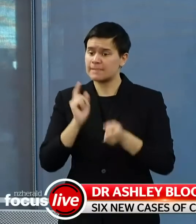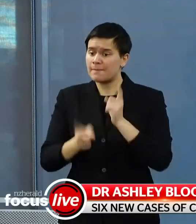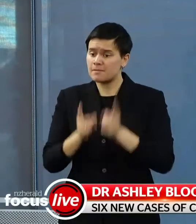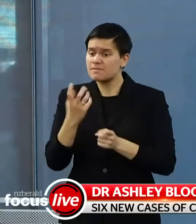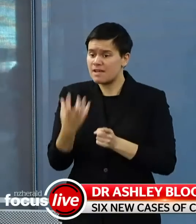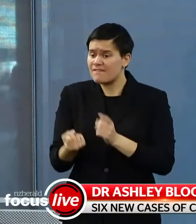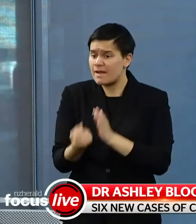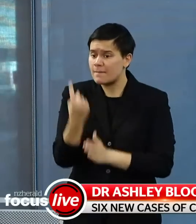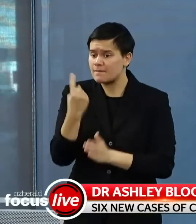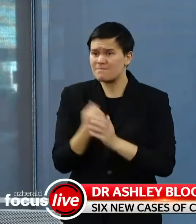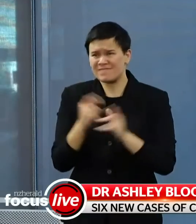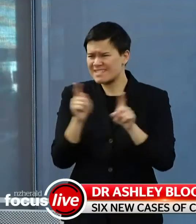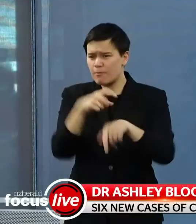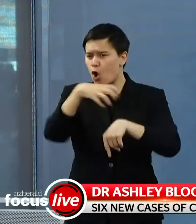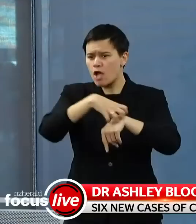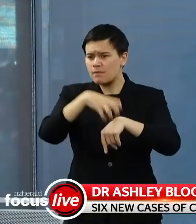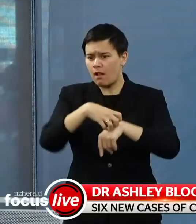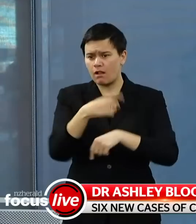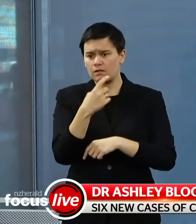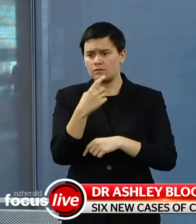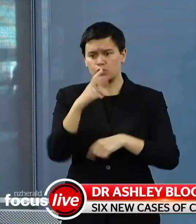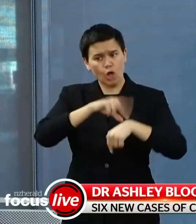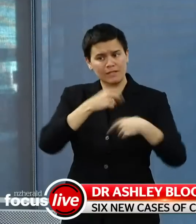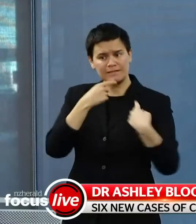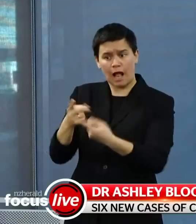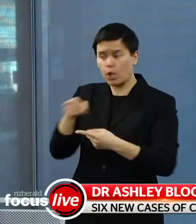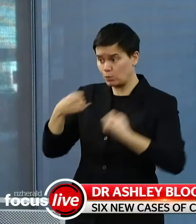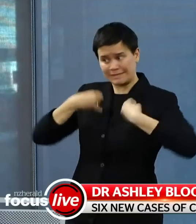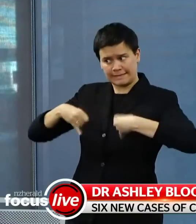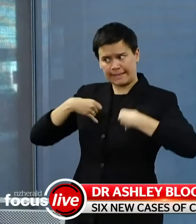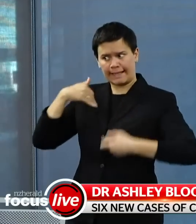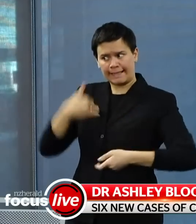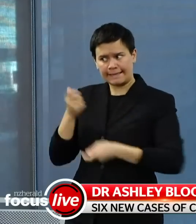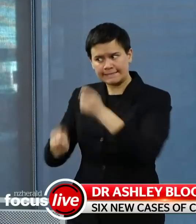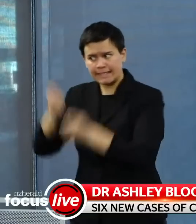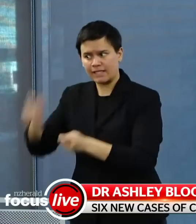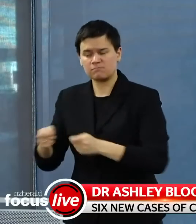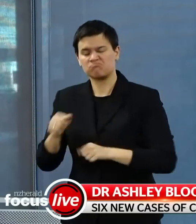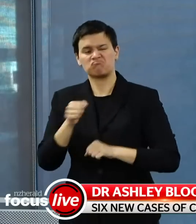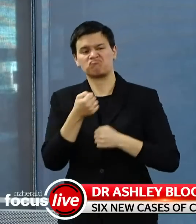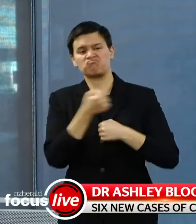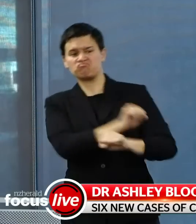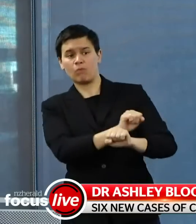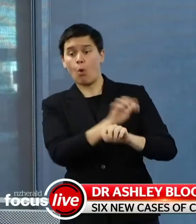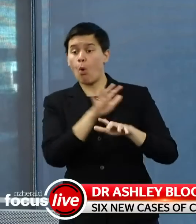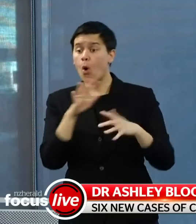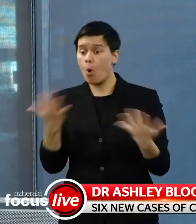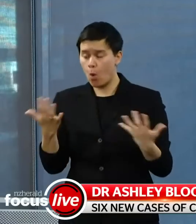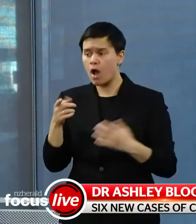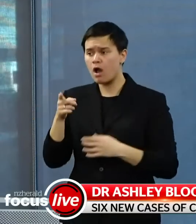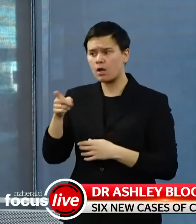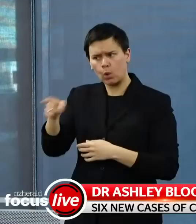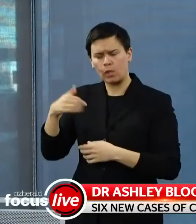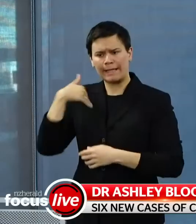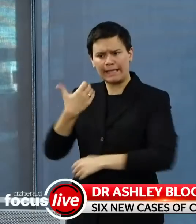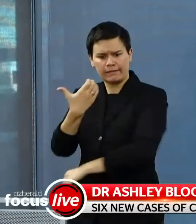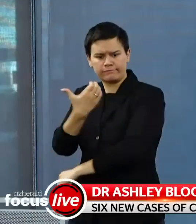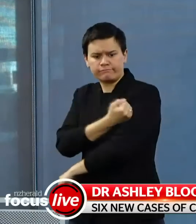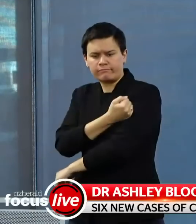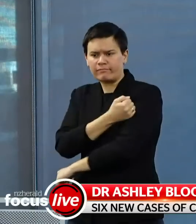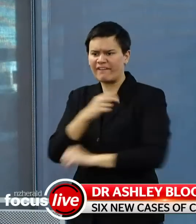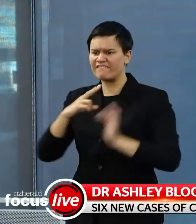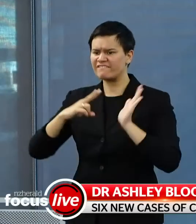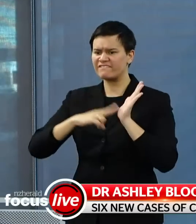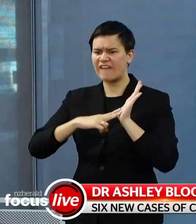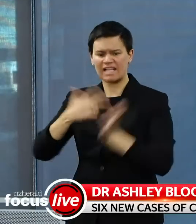treatment procedure. Some people, um, uh, don't get vaccinated when, uh, the recommendation is they are vaccinated. So there will